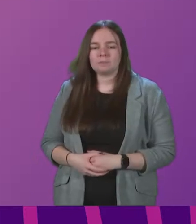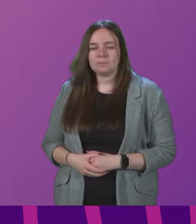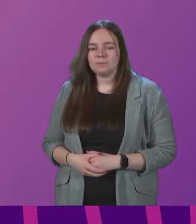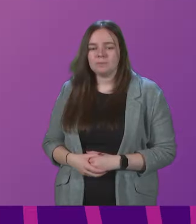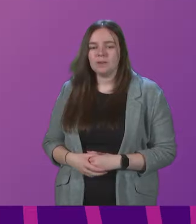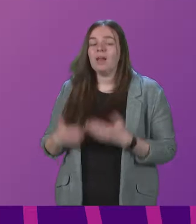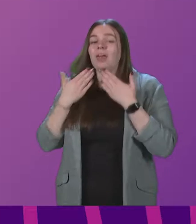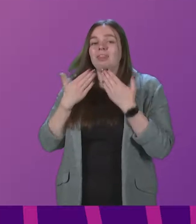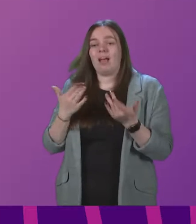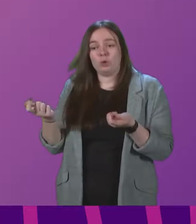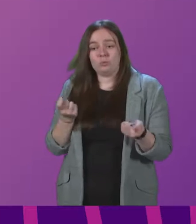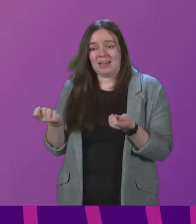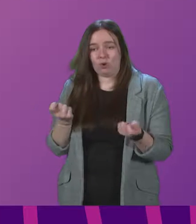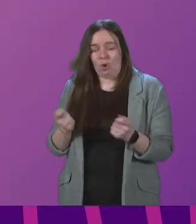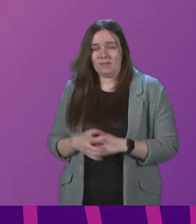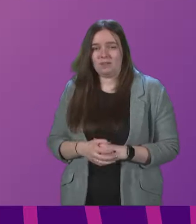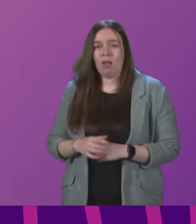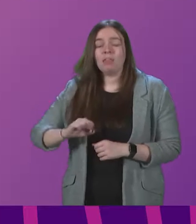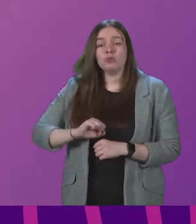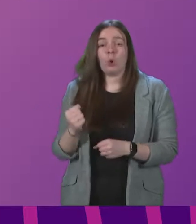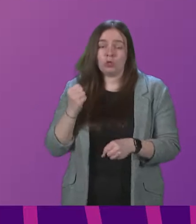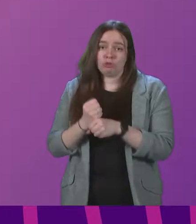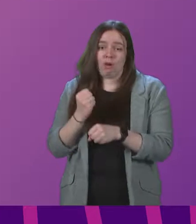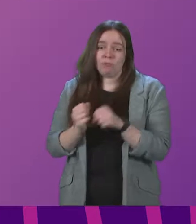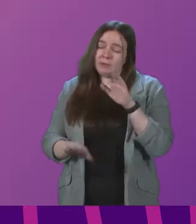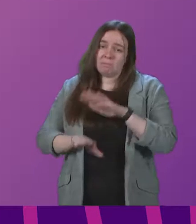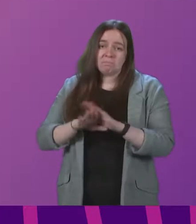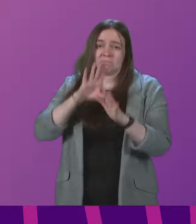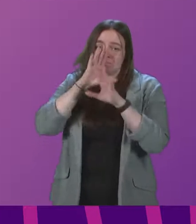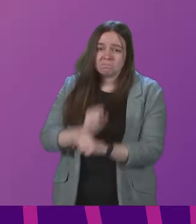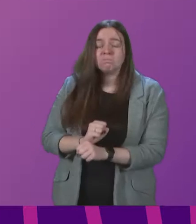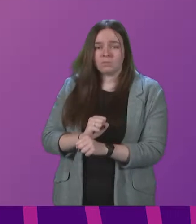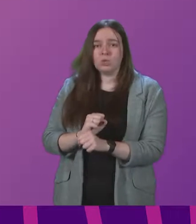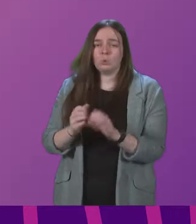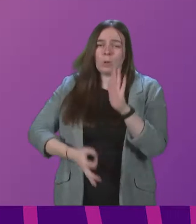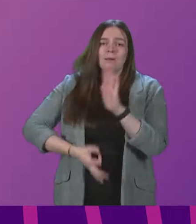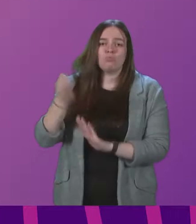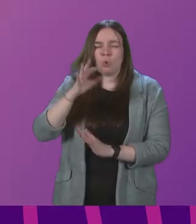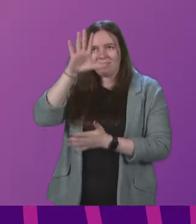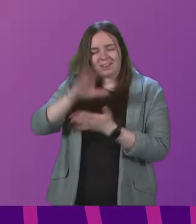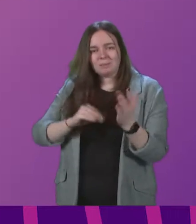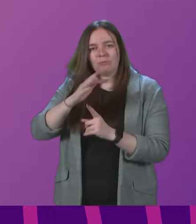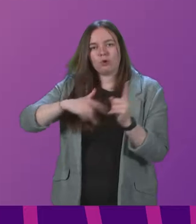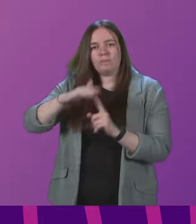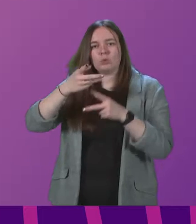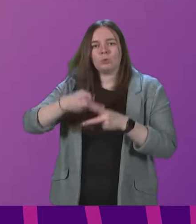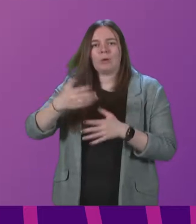Thank you, President, Officer. The Scottish Government is fully committed to improving the experience of the social care workforce as